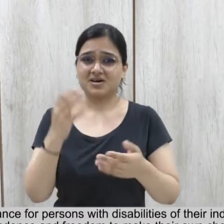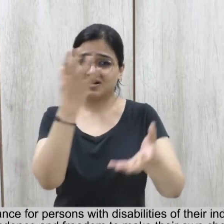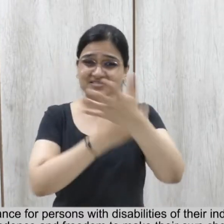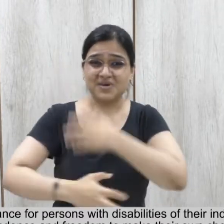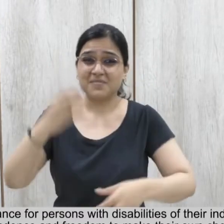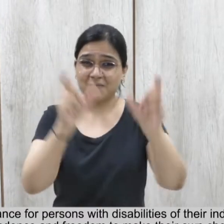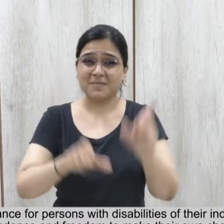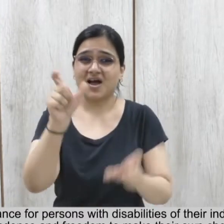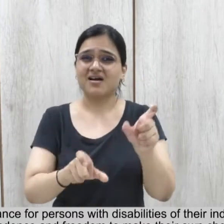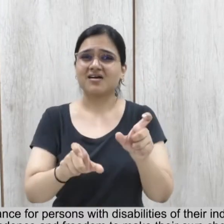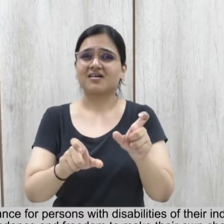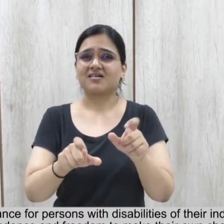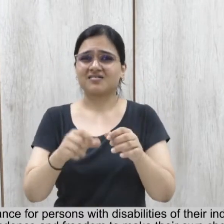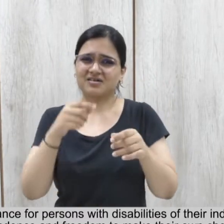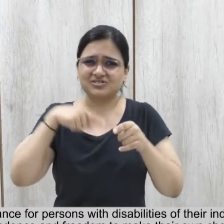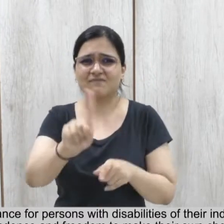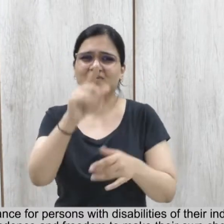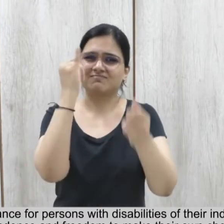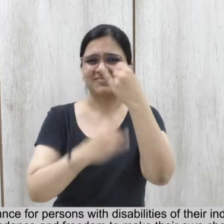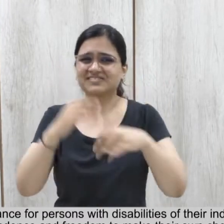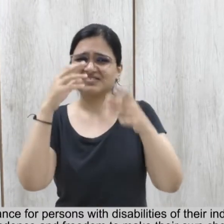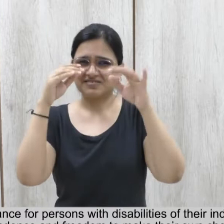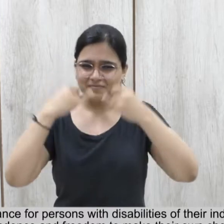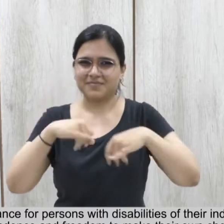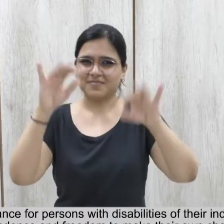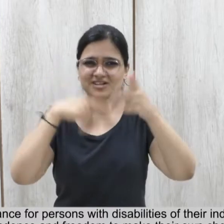and freedom to make their own choice.